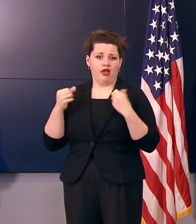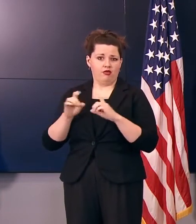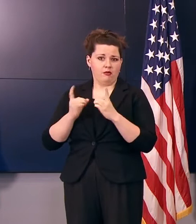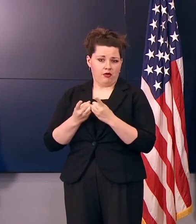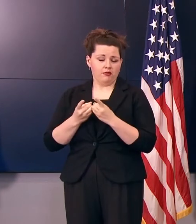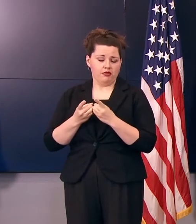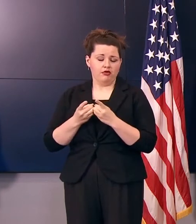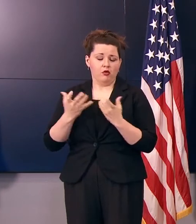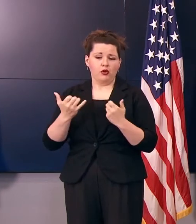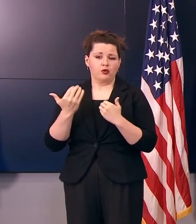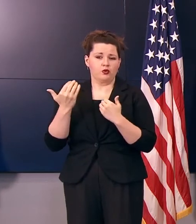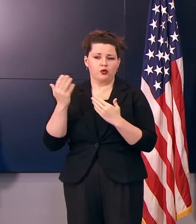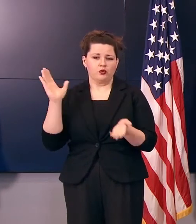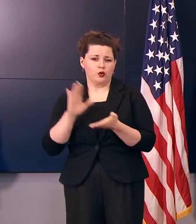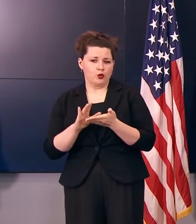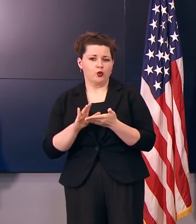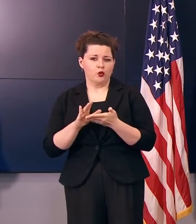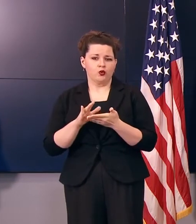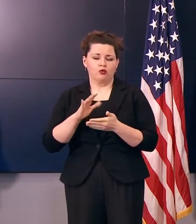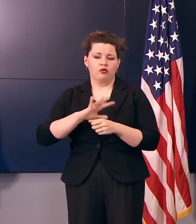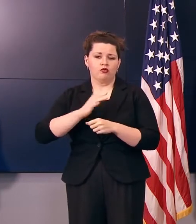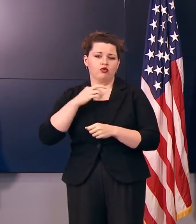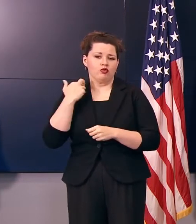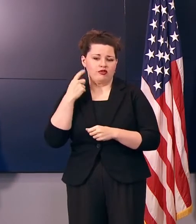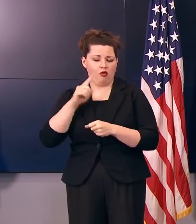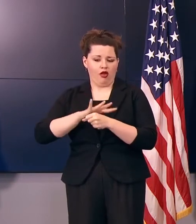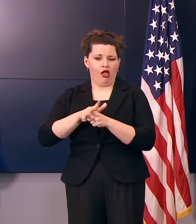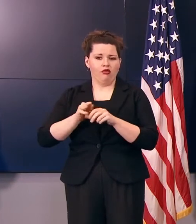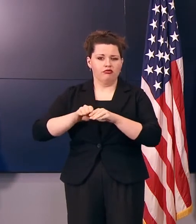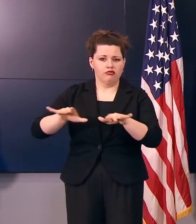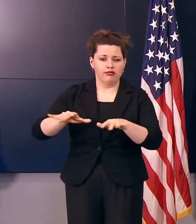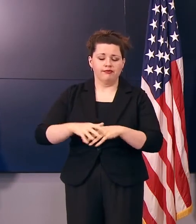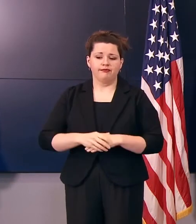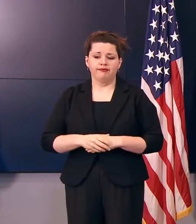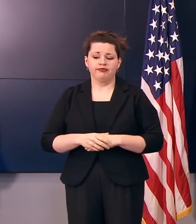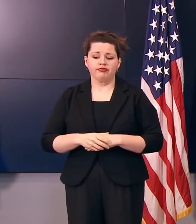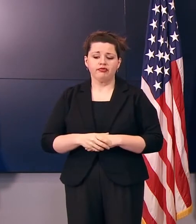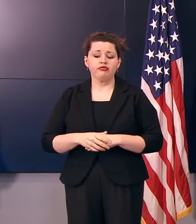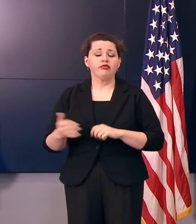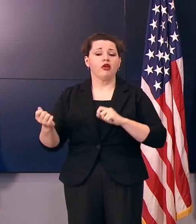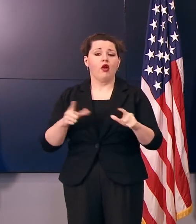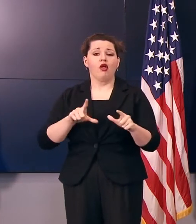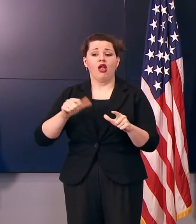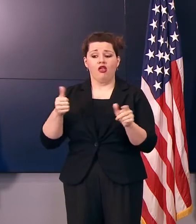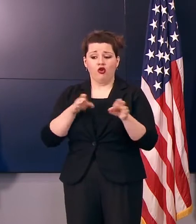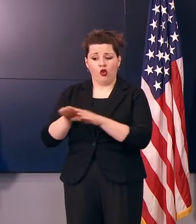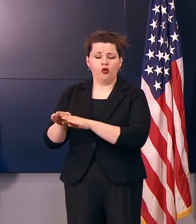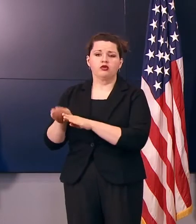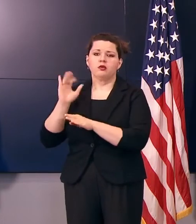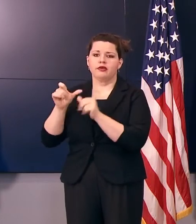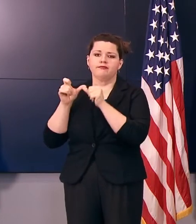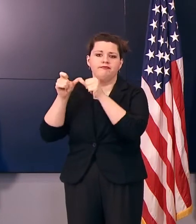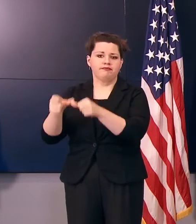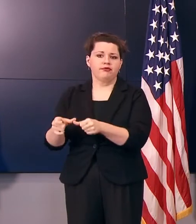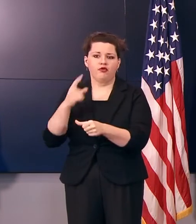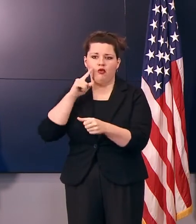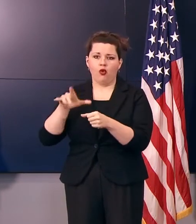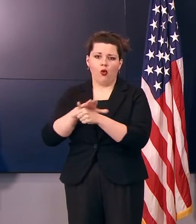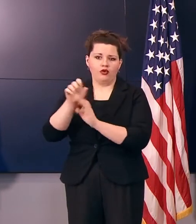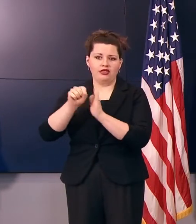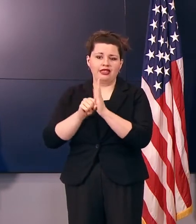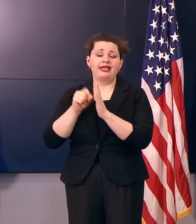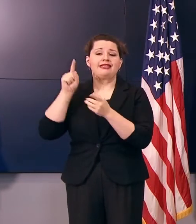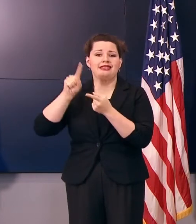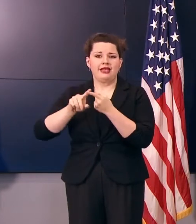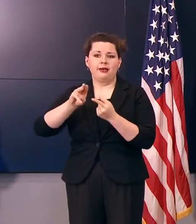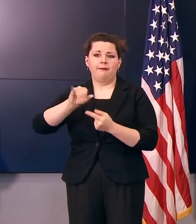reduce the risk of transmission of COVID-19. All other existing closures will be extended for the entire state through